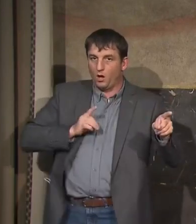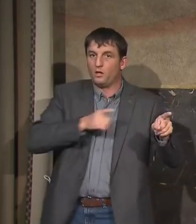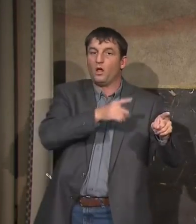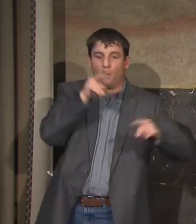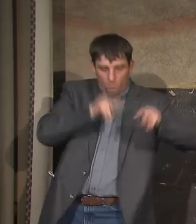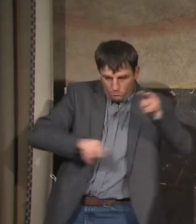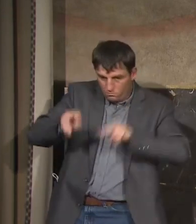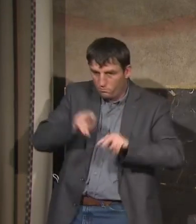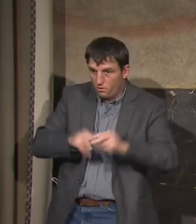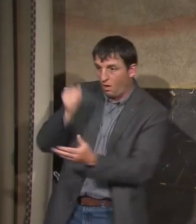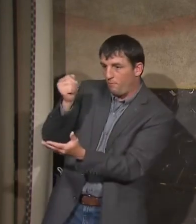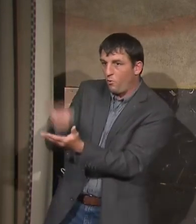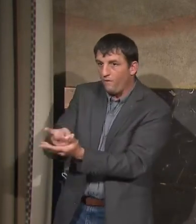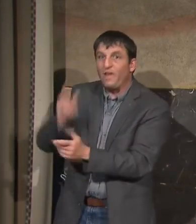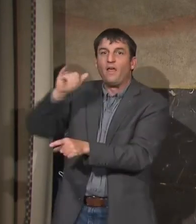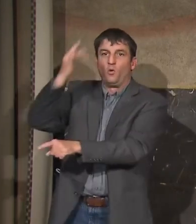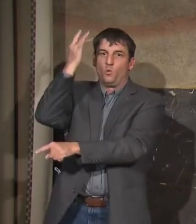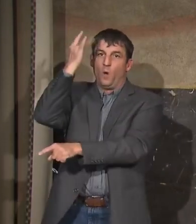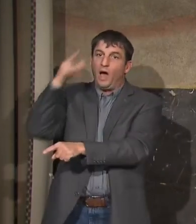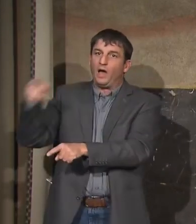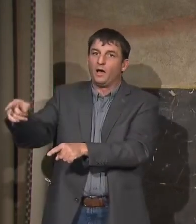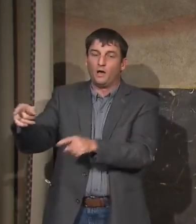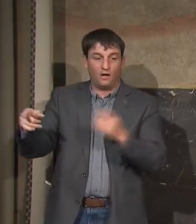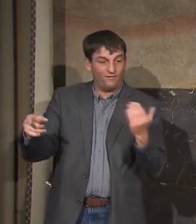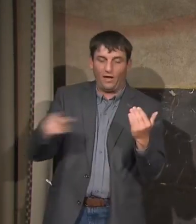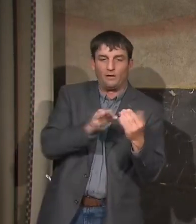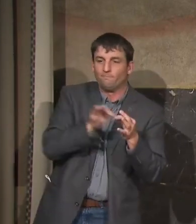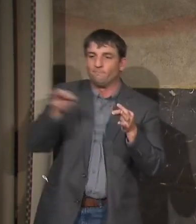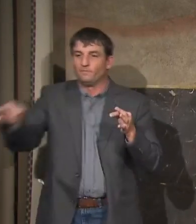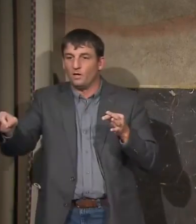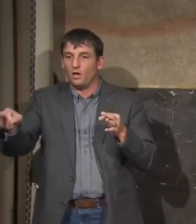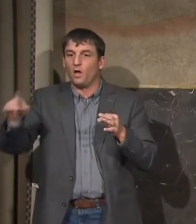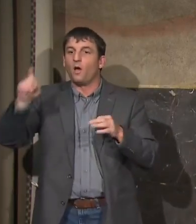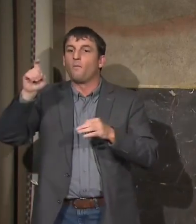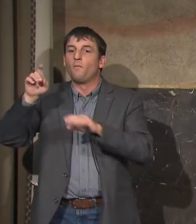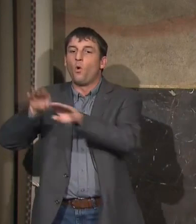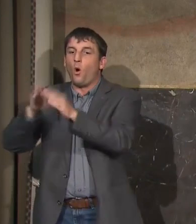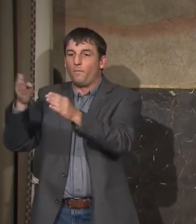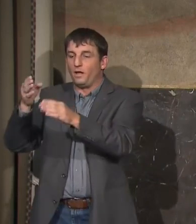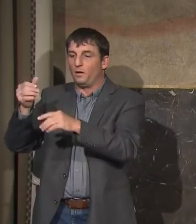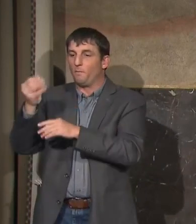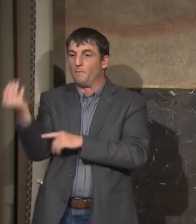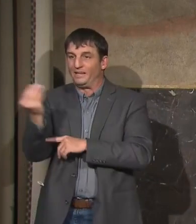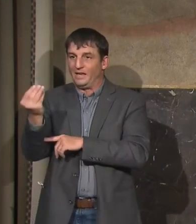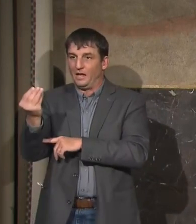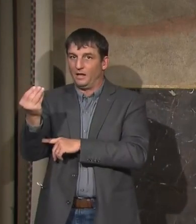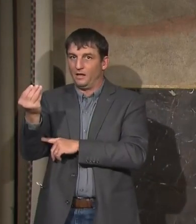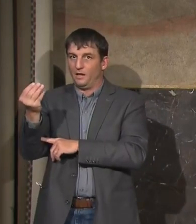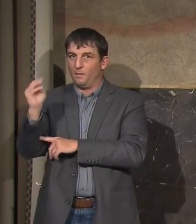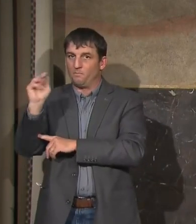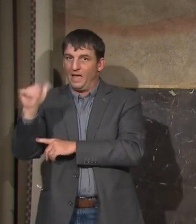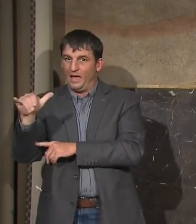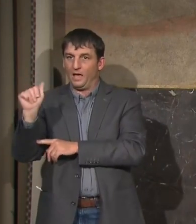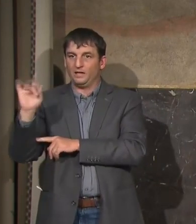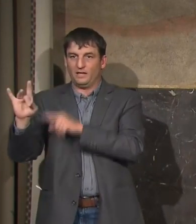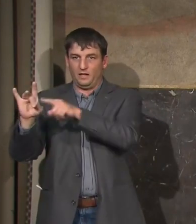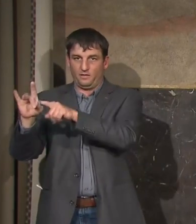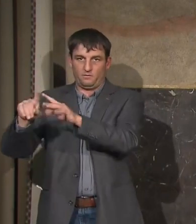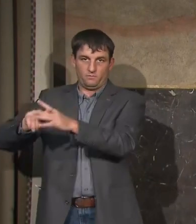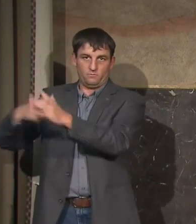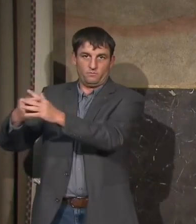And that's why the earliest that they will be able to open, should they receive that approved plan, will be Monday, May the 18th.